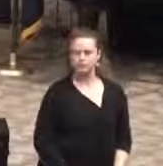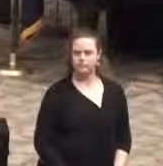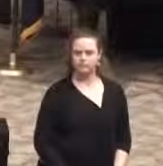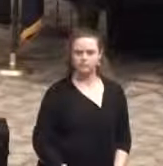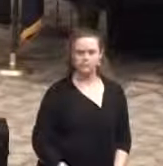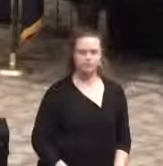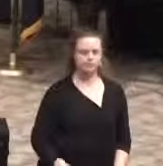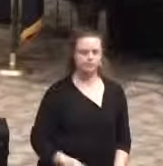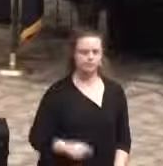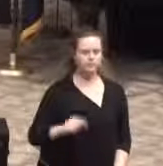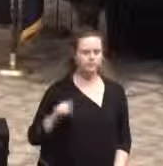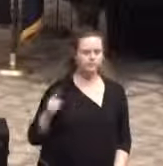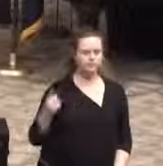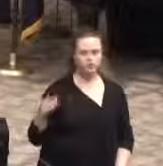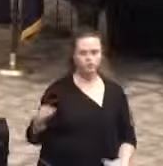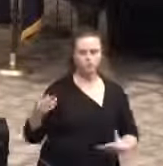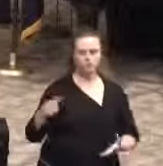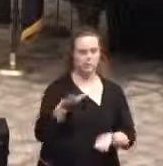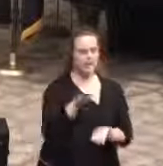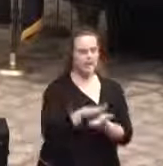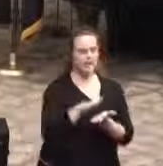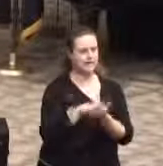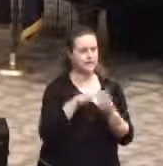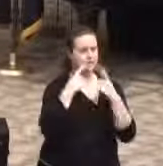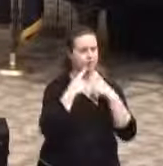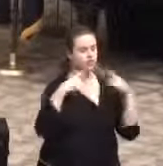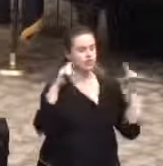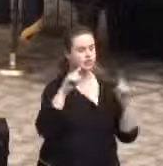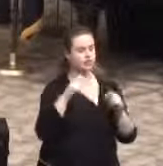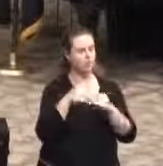First I would like to present the Academic Achievement Award.